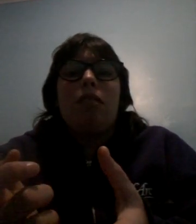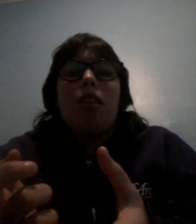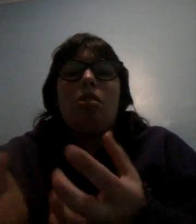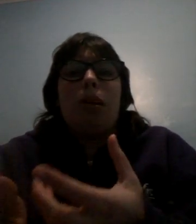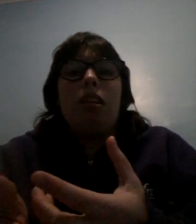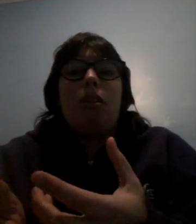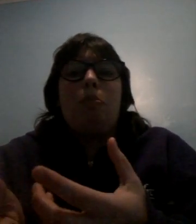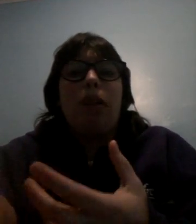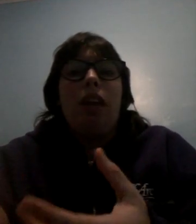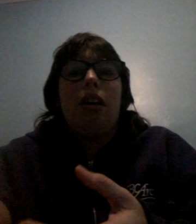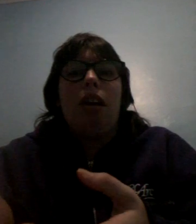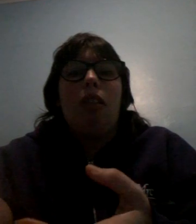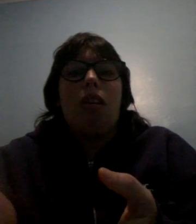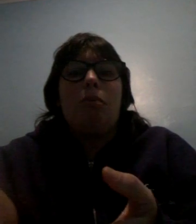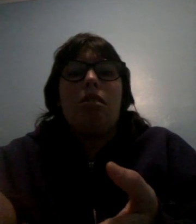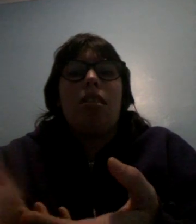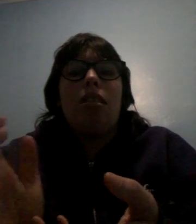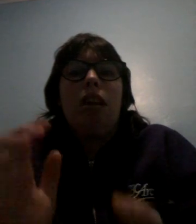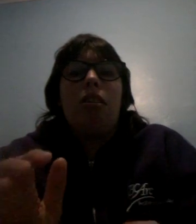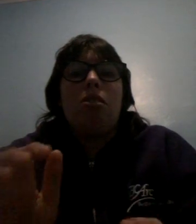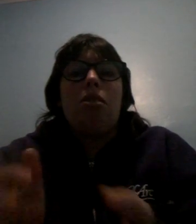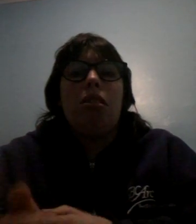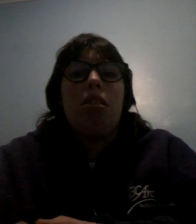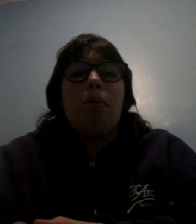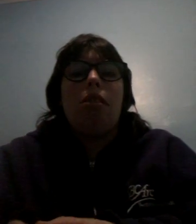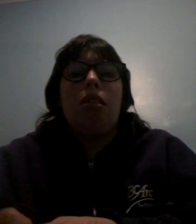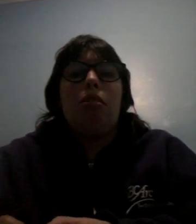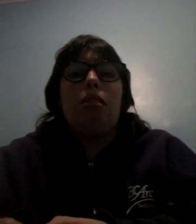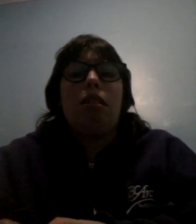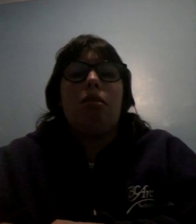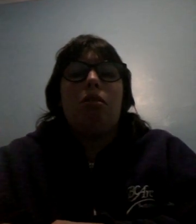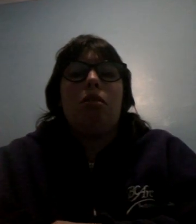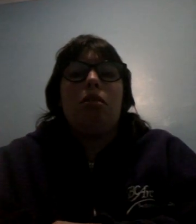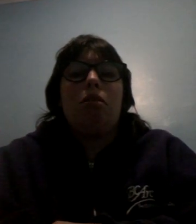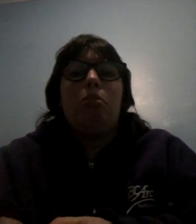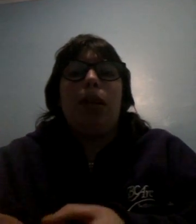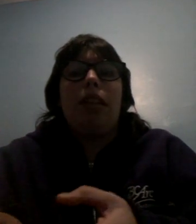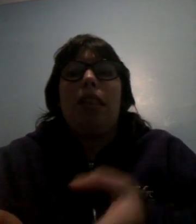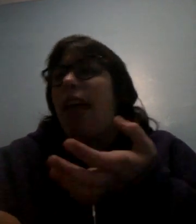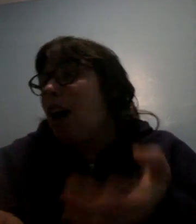is better but not the ligaments and tendons because I like sprained that